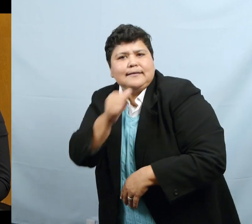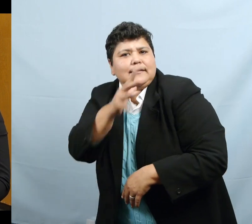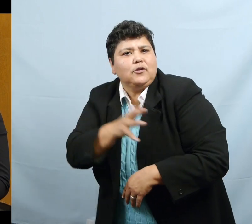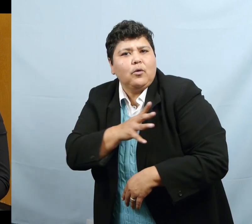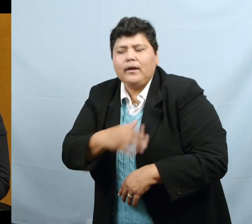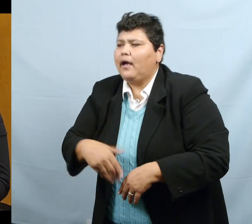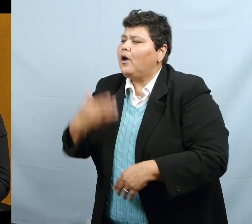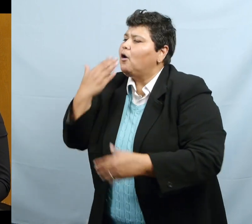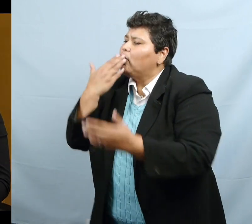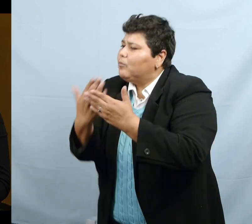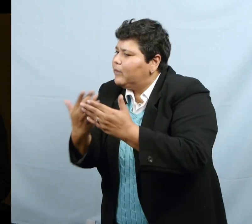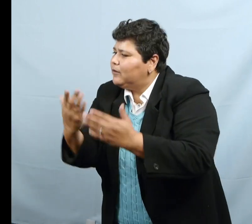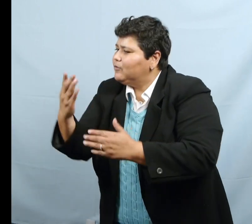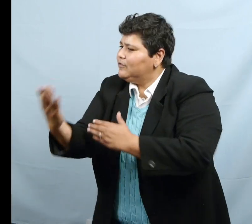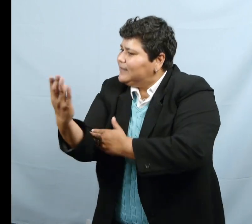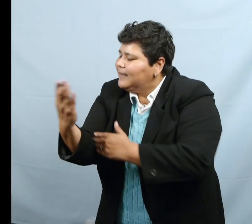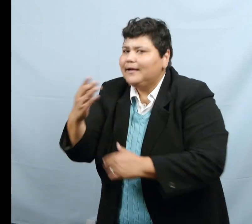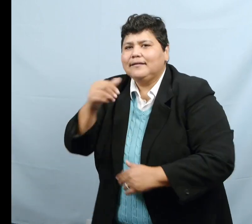Fillers.